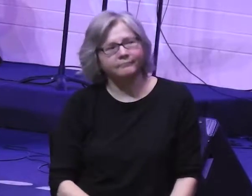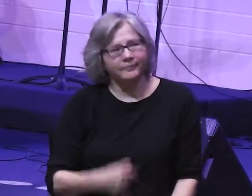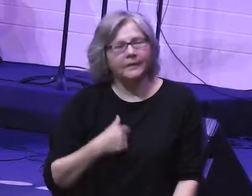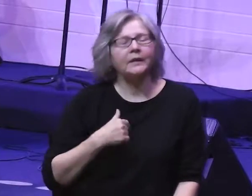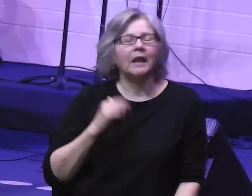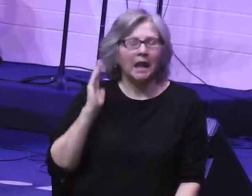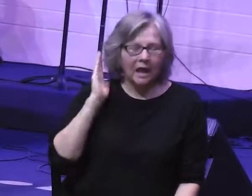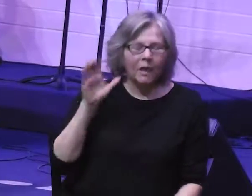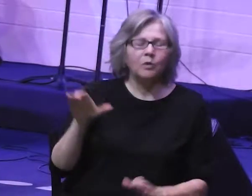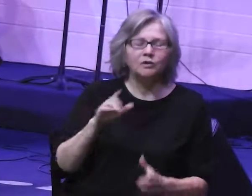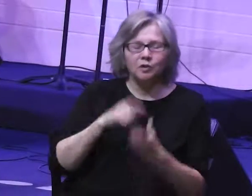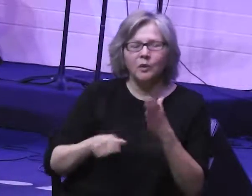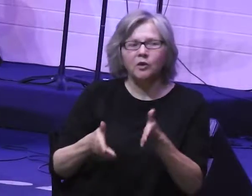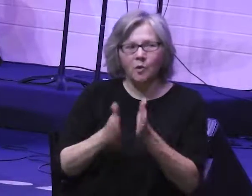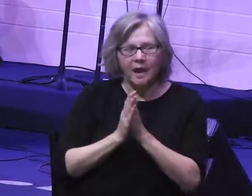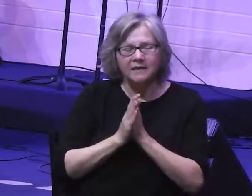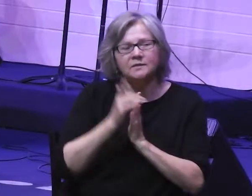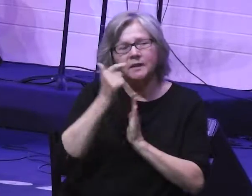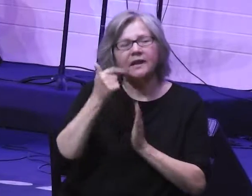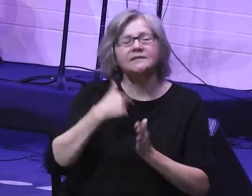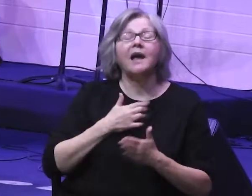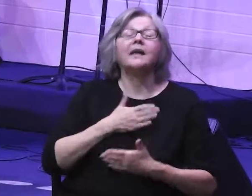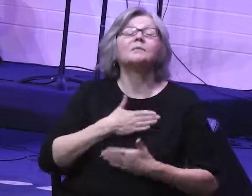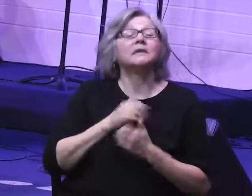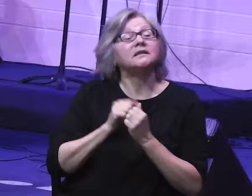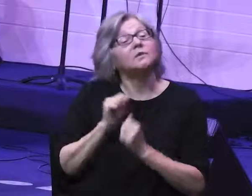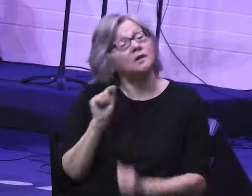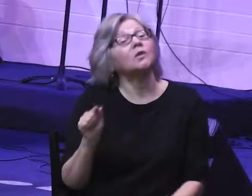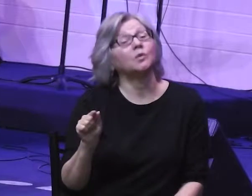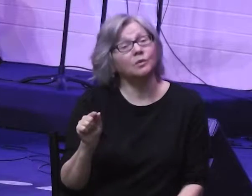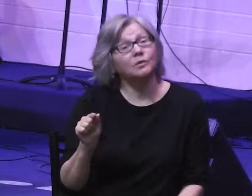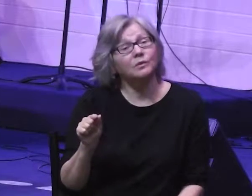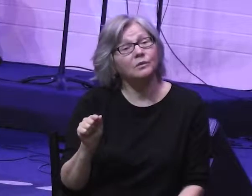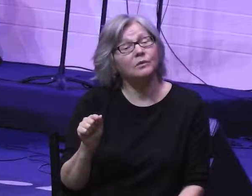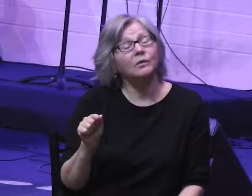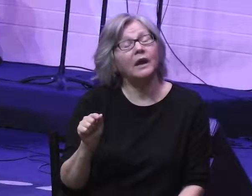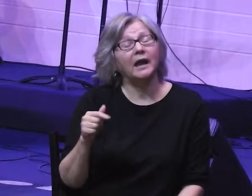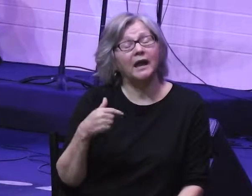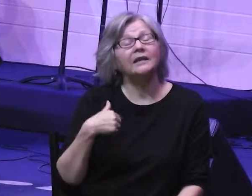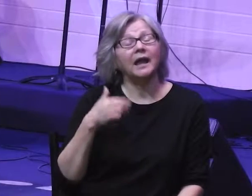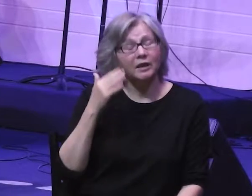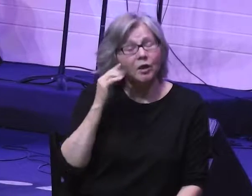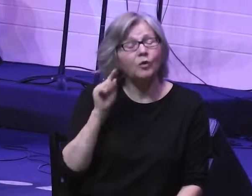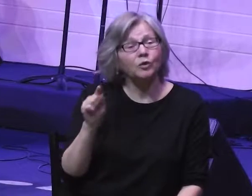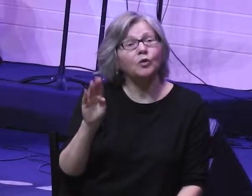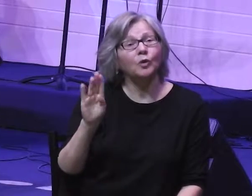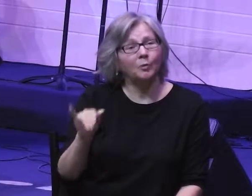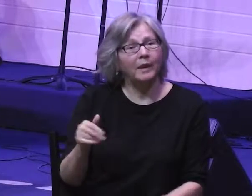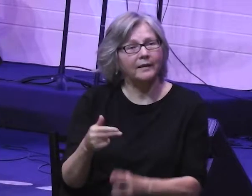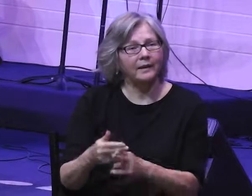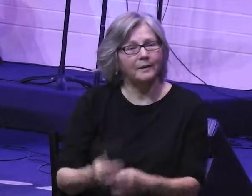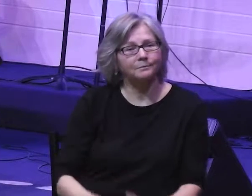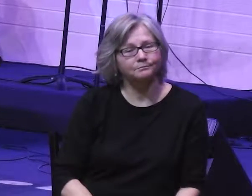the very thing you have asked because I am pleased with you and I know you by name.